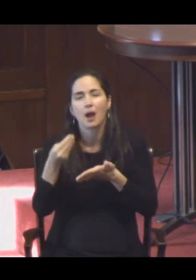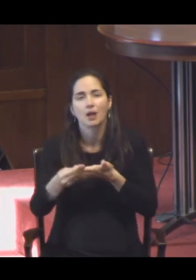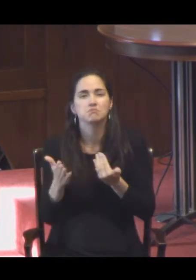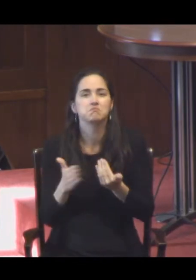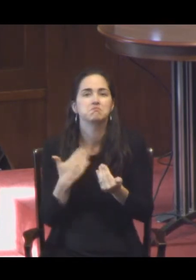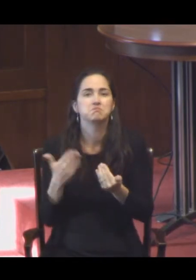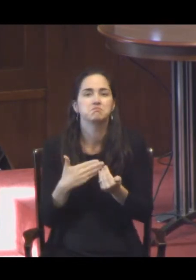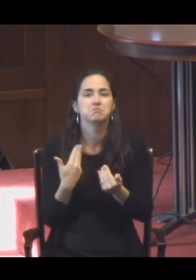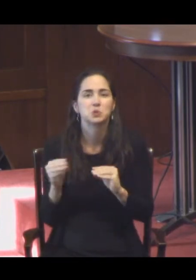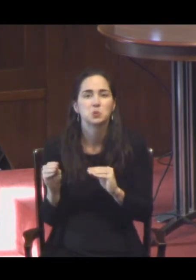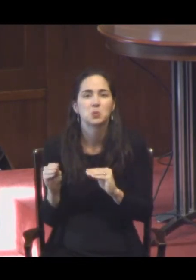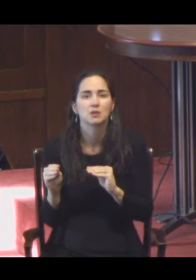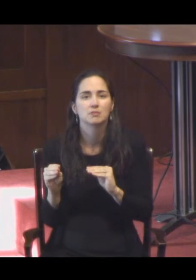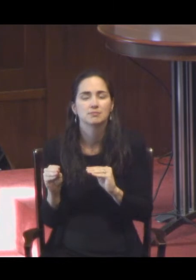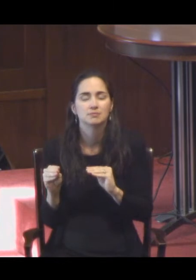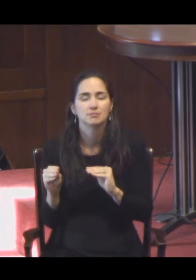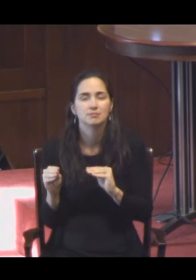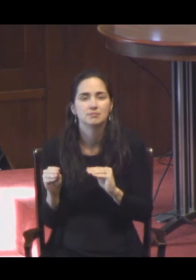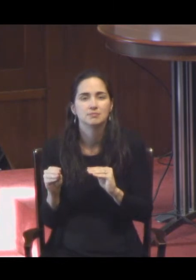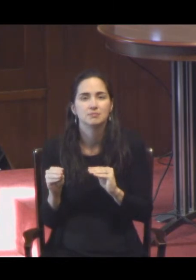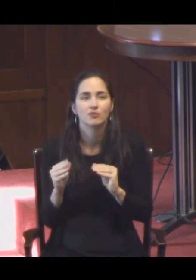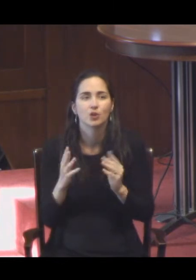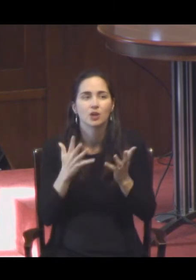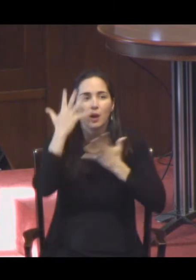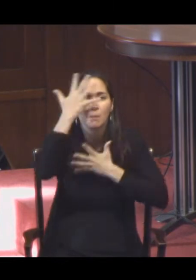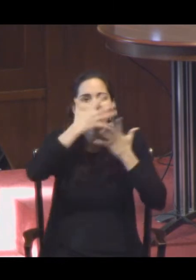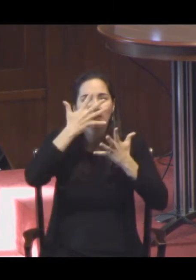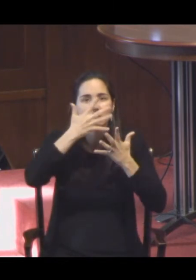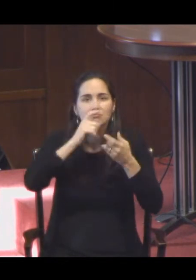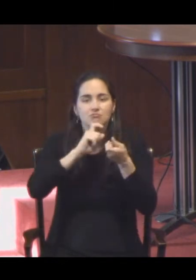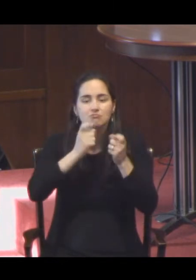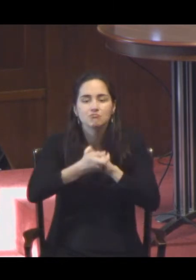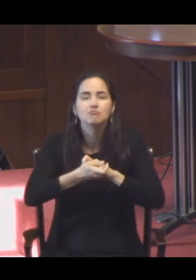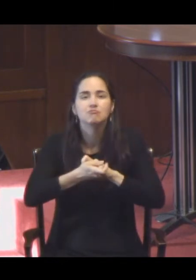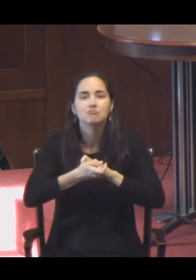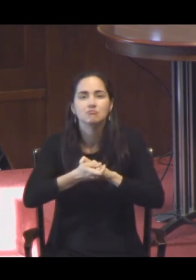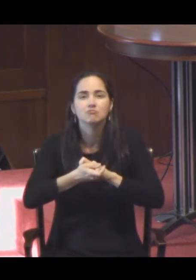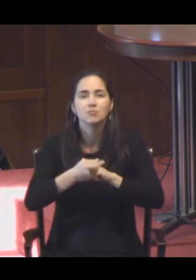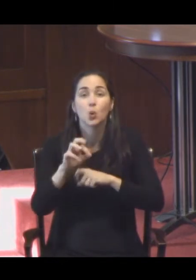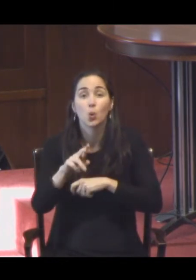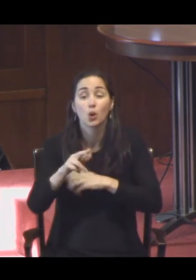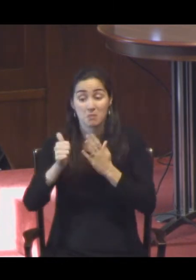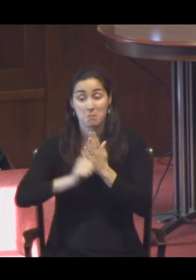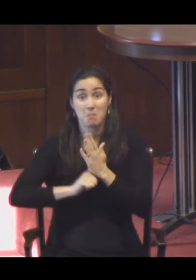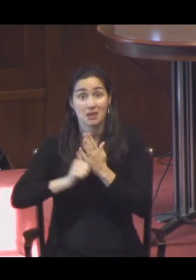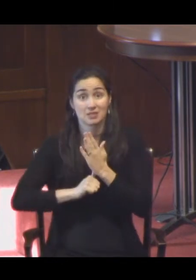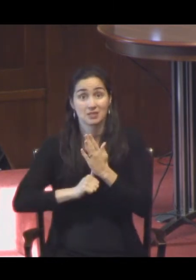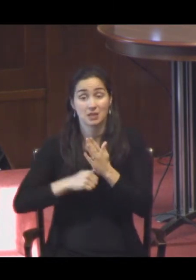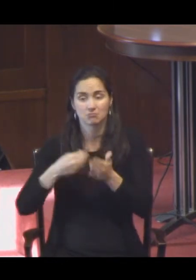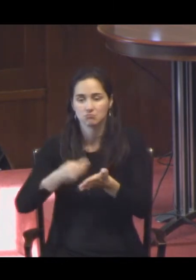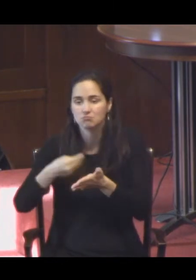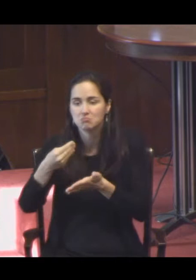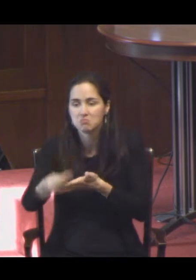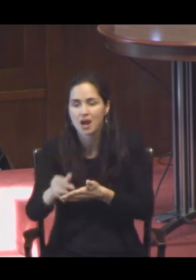store to change one's appearance or off a magazine rack, standardizing it,